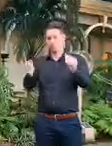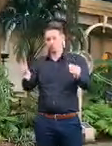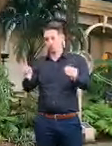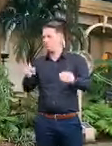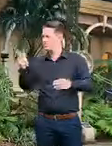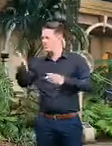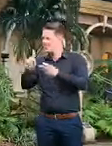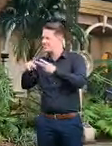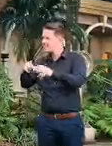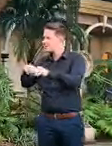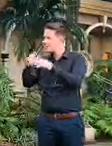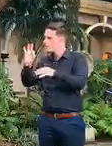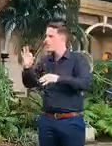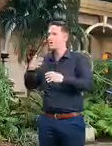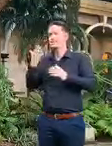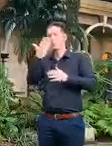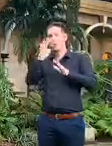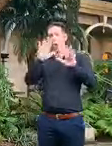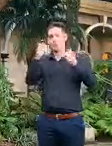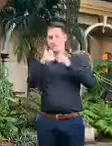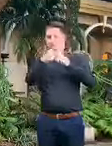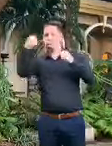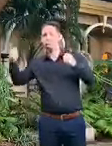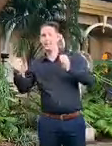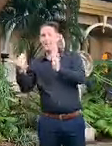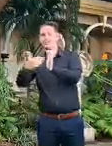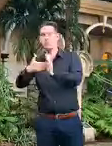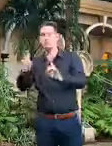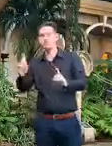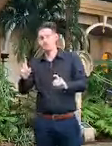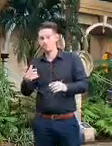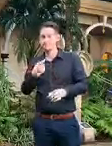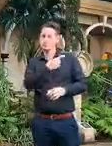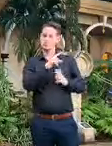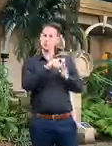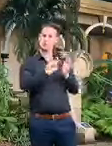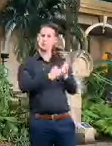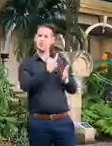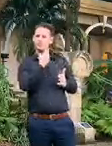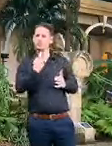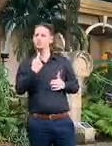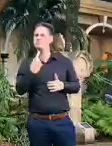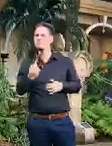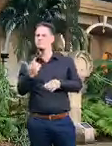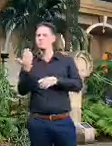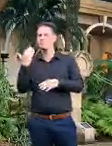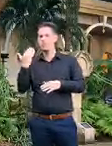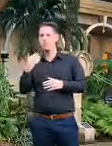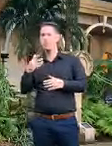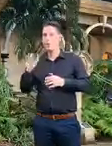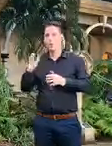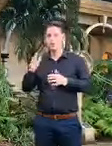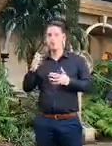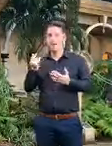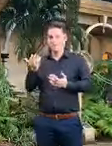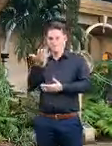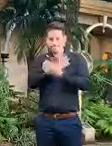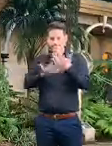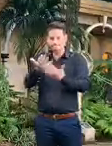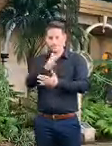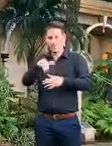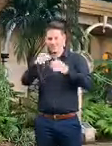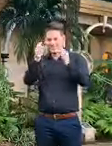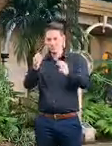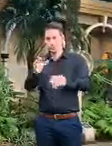sorry your second question was okay well as as the dr young said uh everyone is reviewing all of those decisions